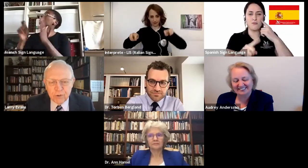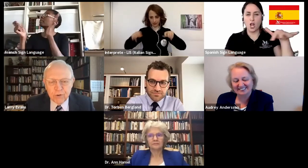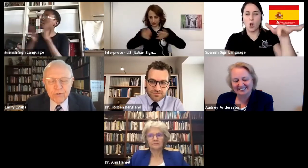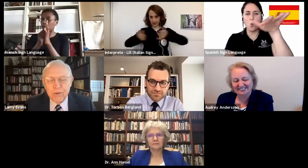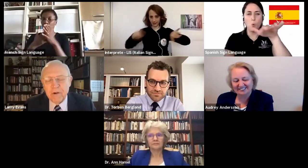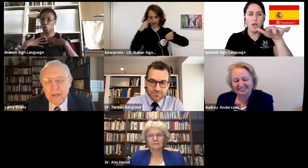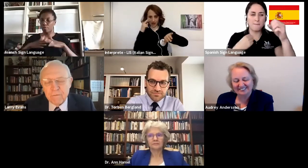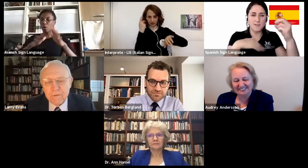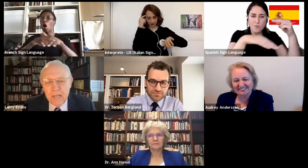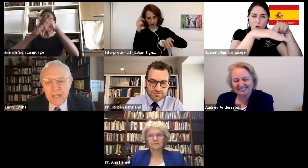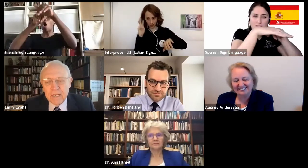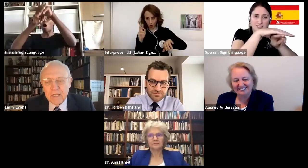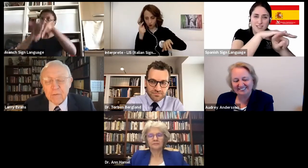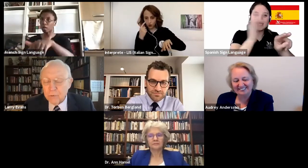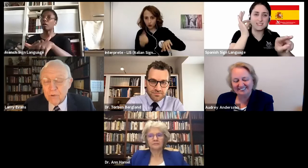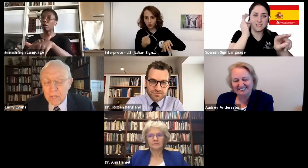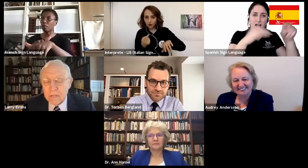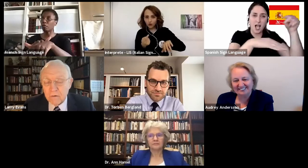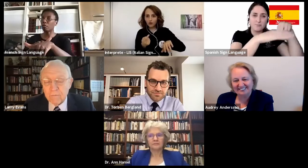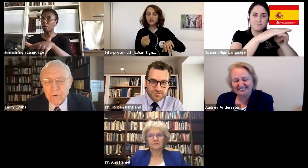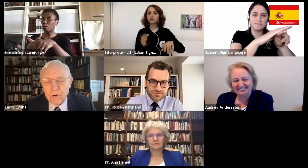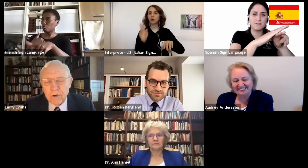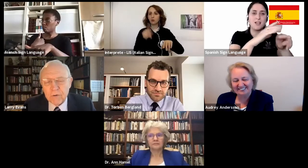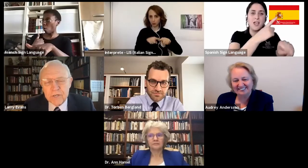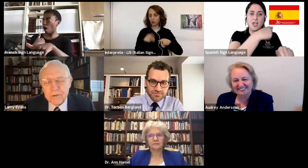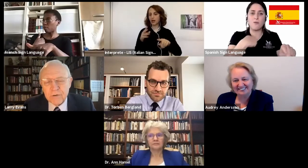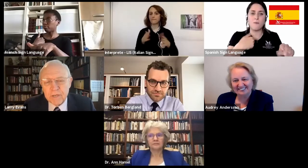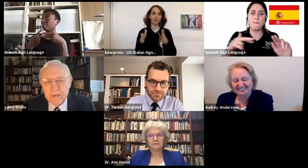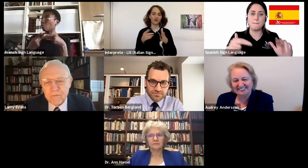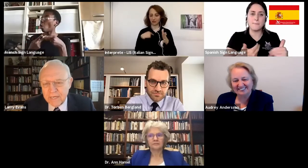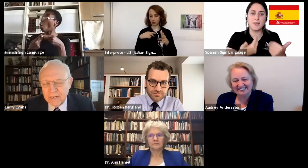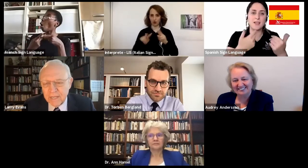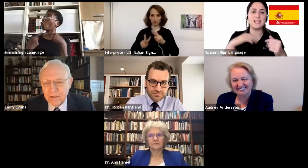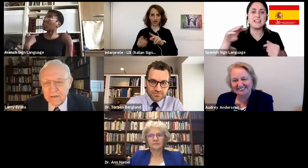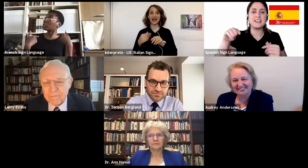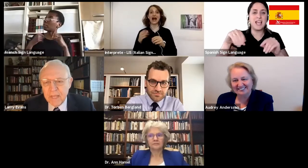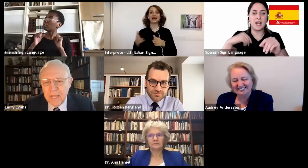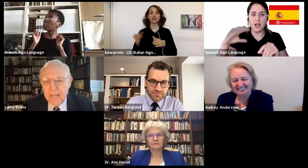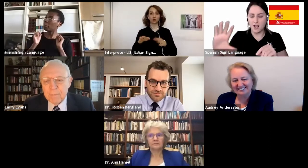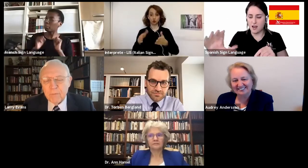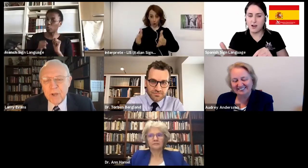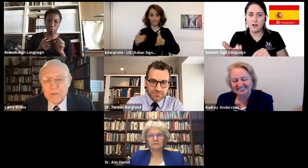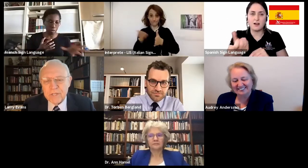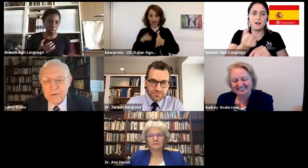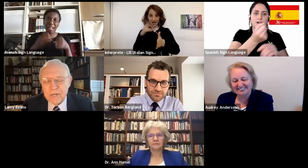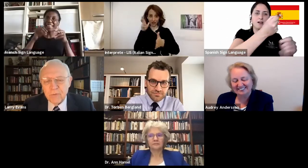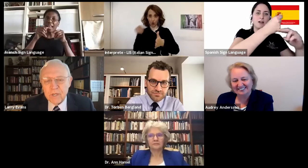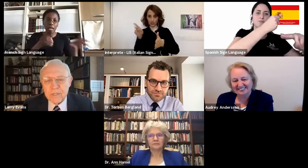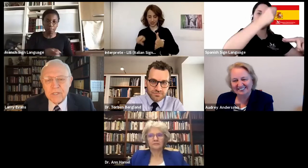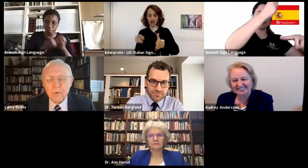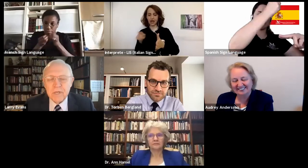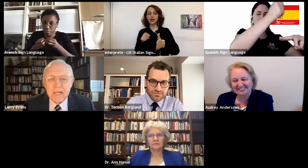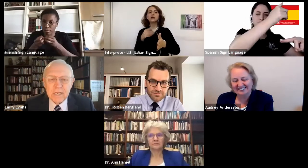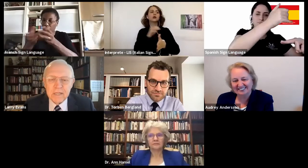and throw it onto the grave. Uh, it was a real honor for a Christian to be invited. I thought, but what was interesting